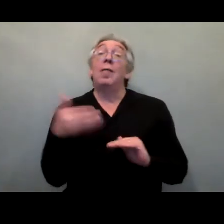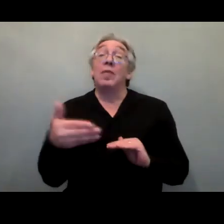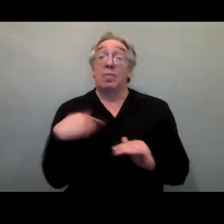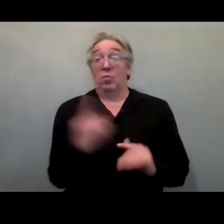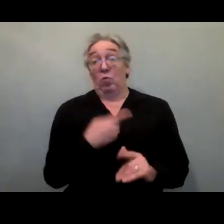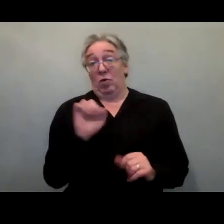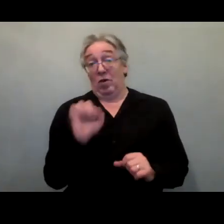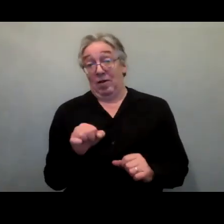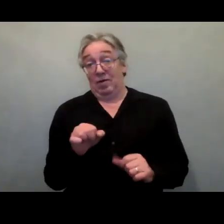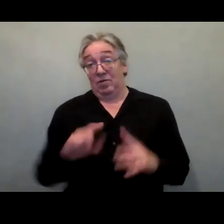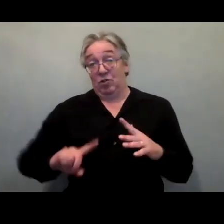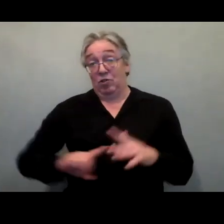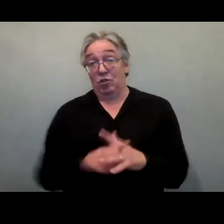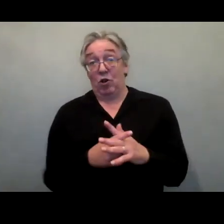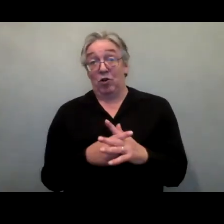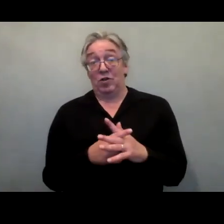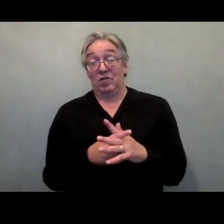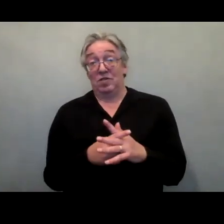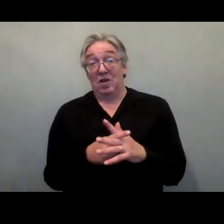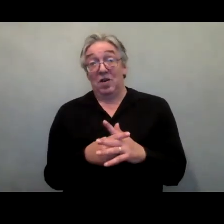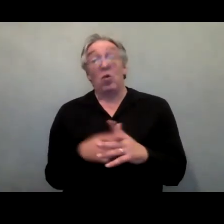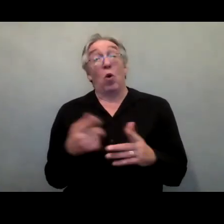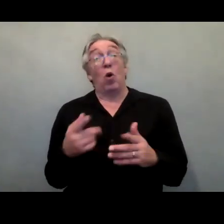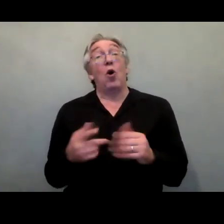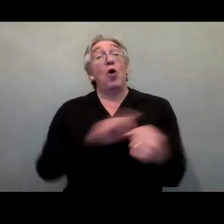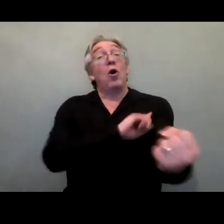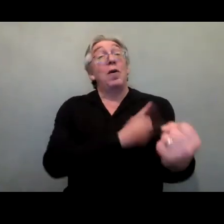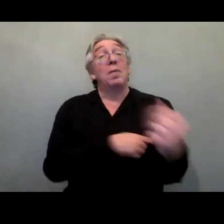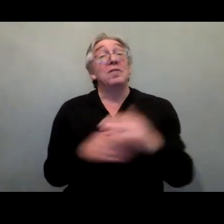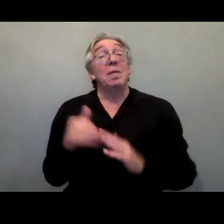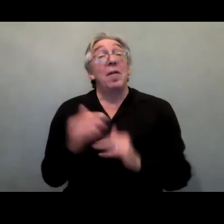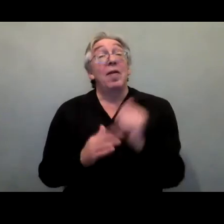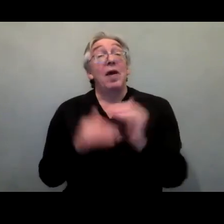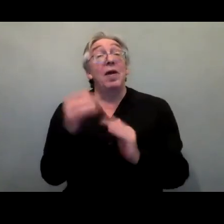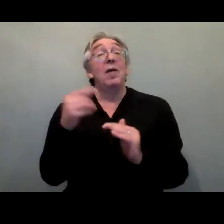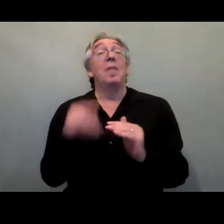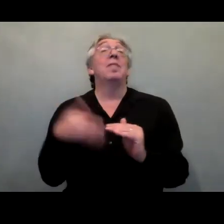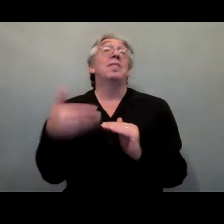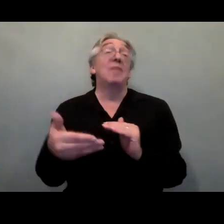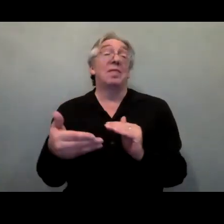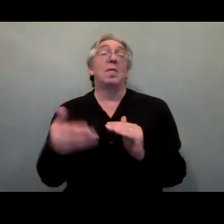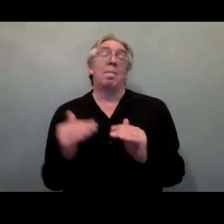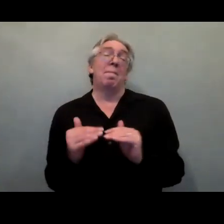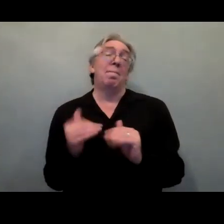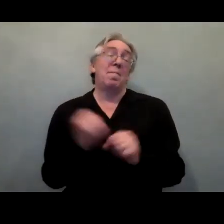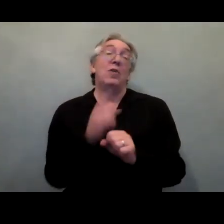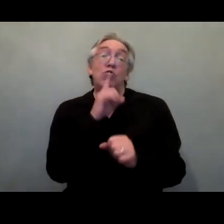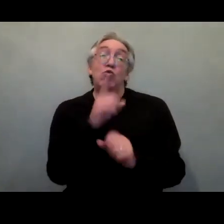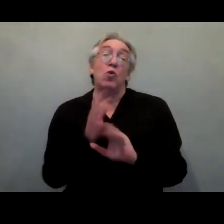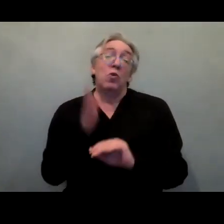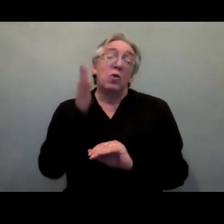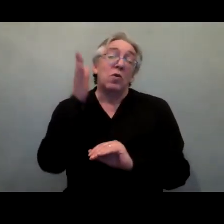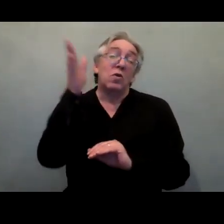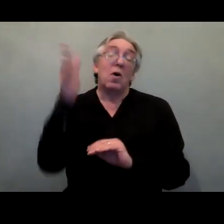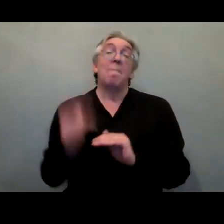that can help us to bring new opportunities to collectively take action to ensure that more inclusive data is collected and used